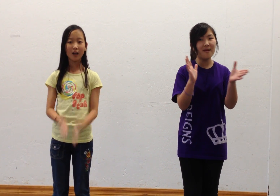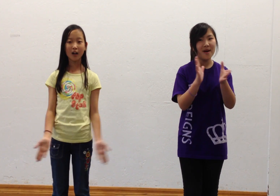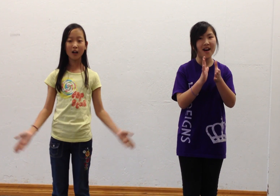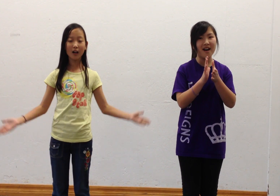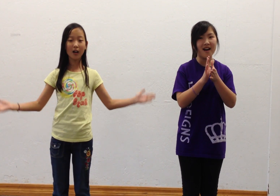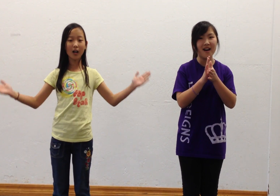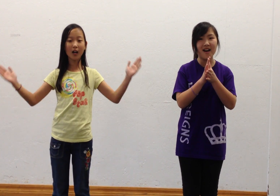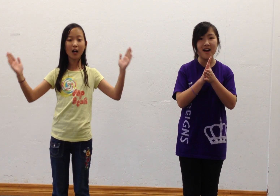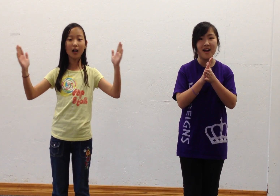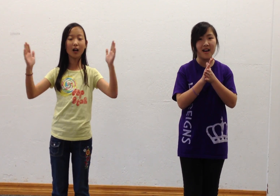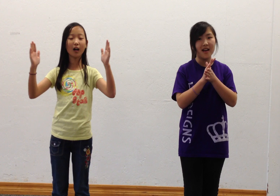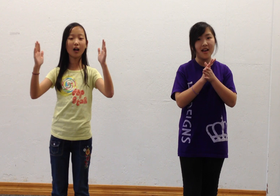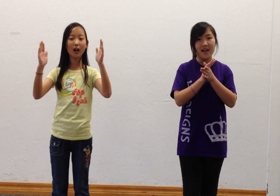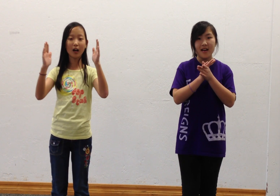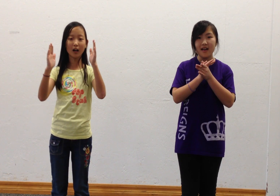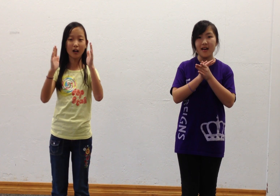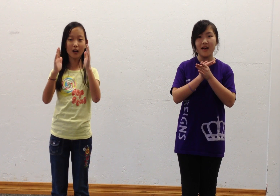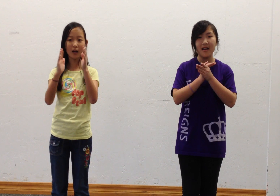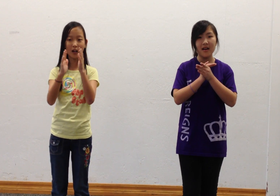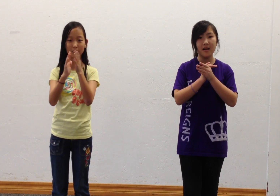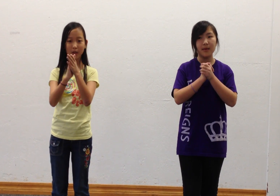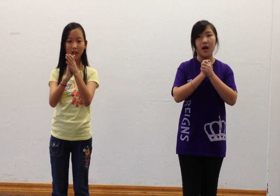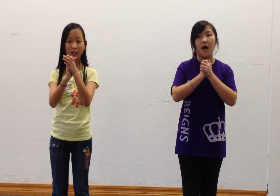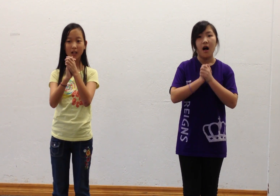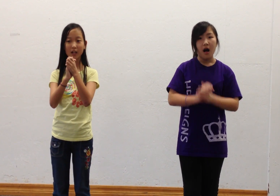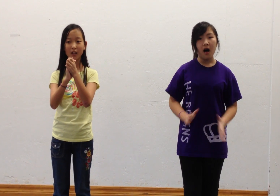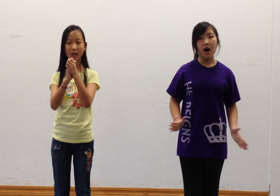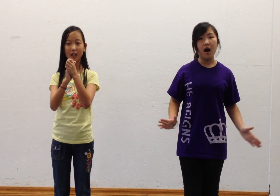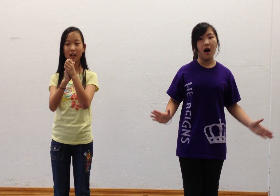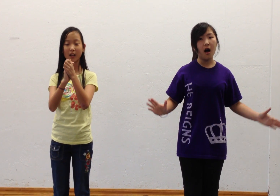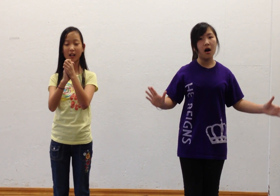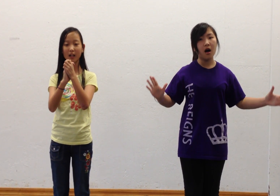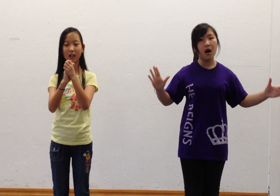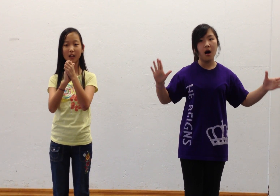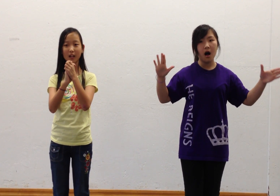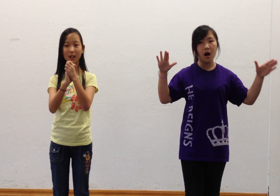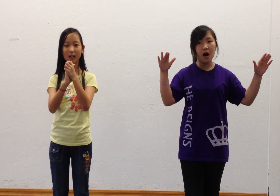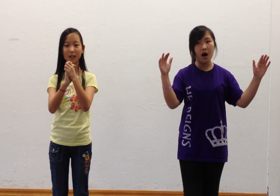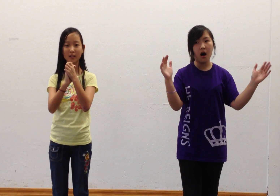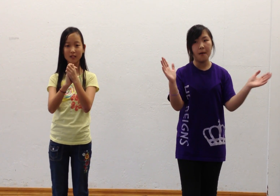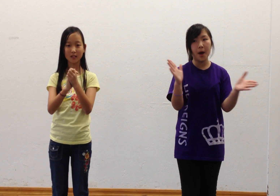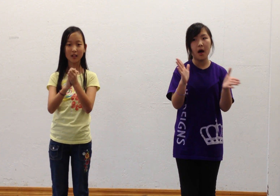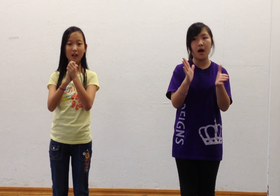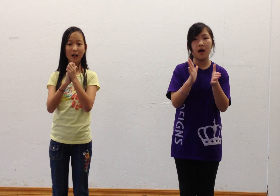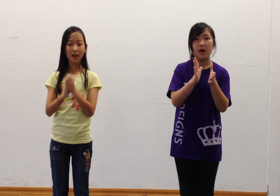Amen, amen, amen,